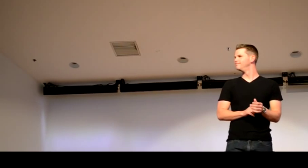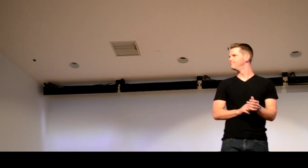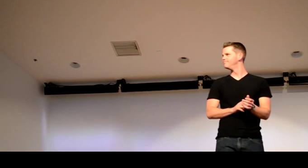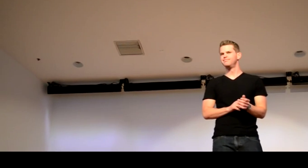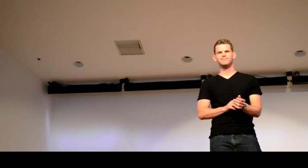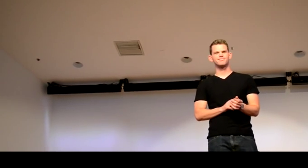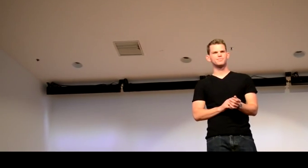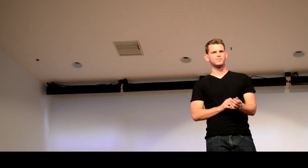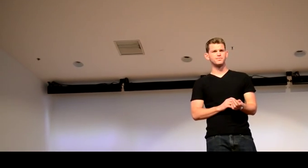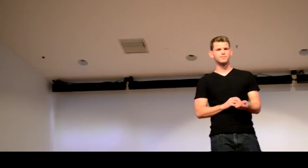And then the next question.